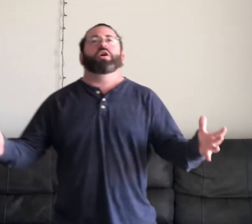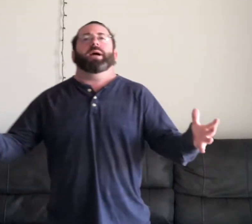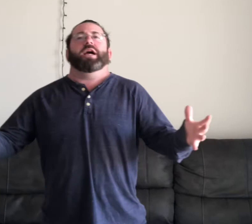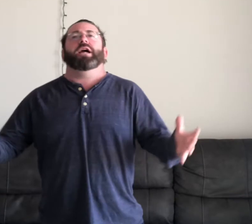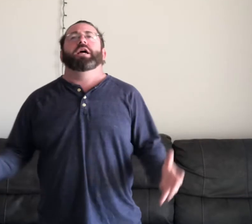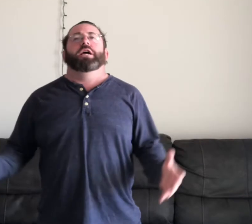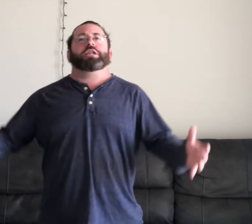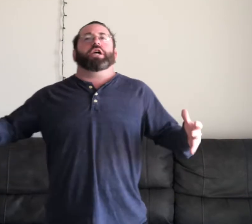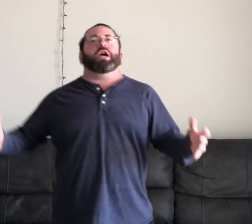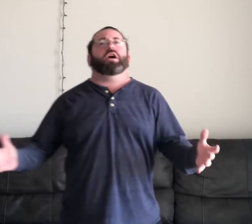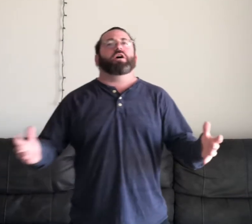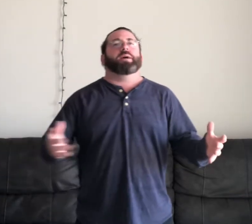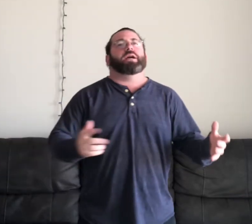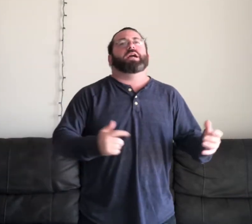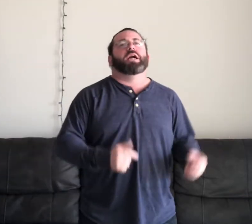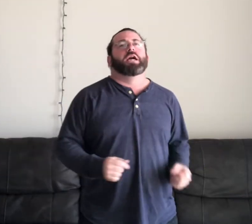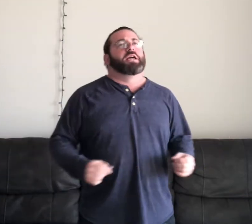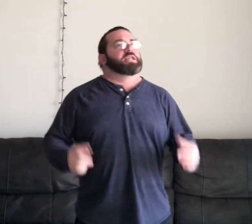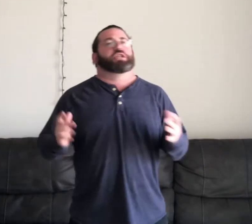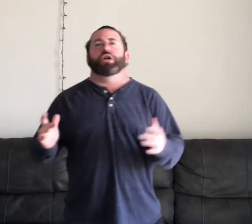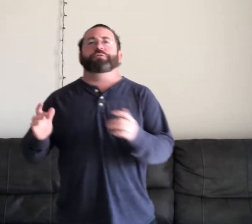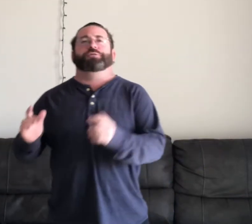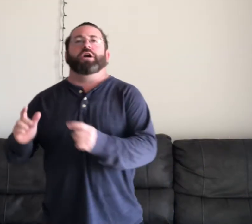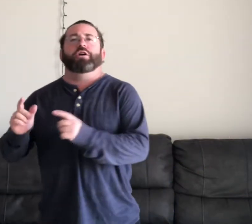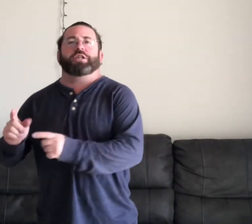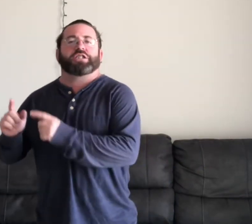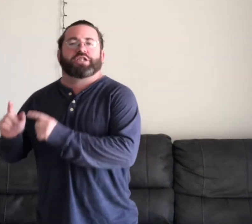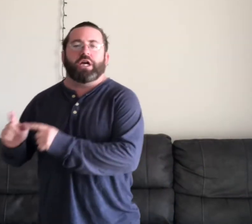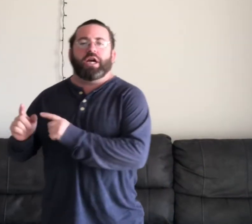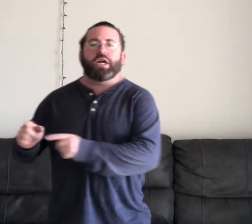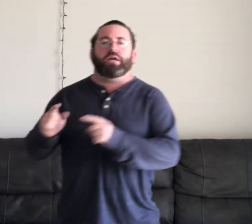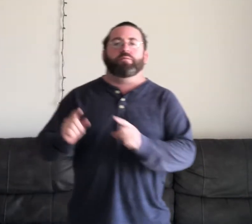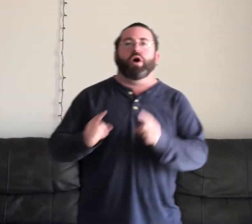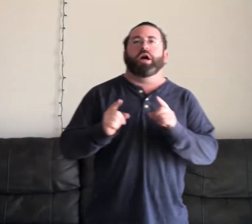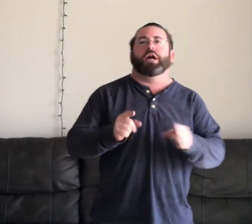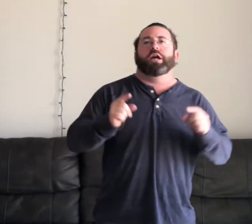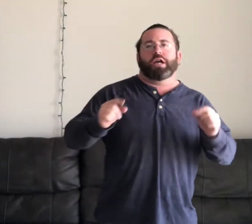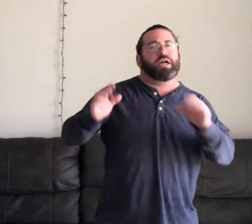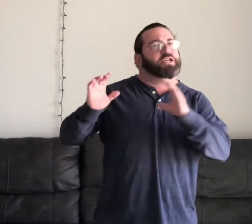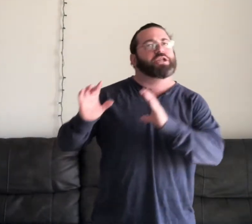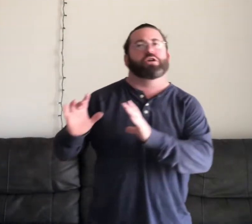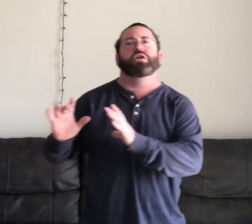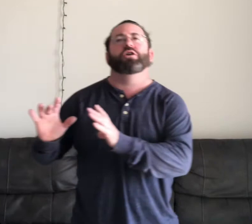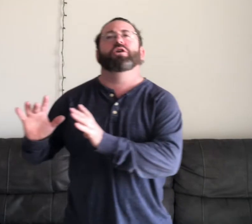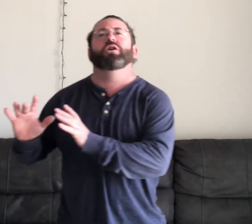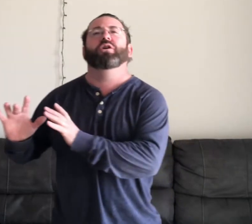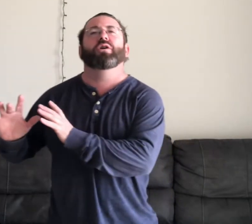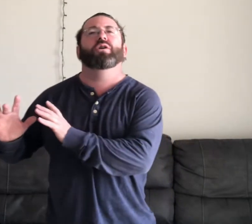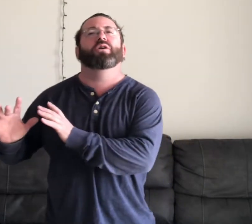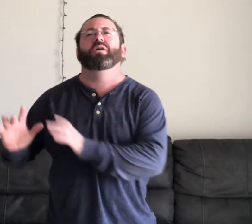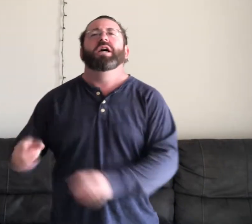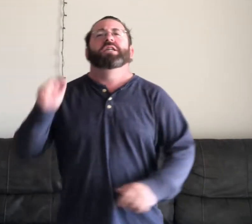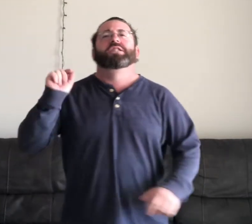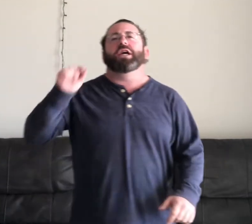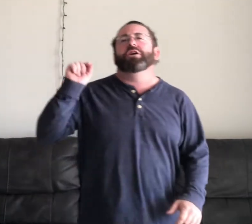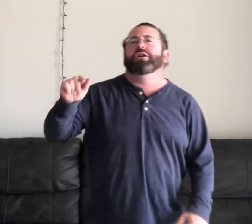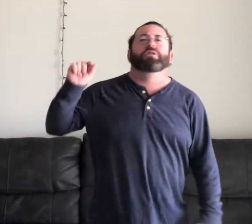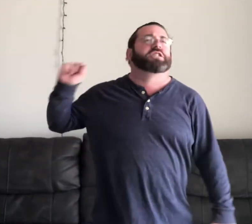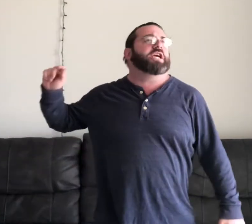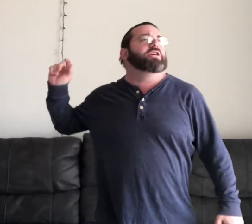me and tell me that you feel the same way too. See you do, see you